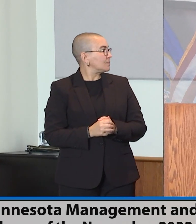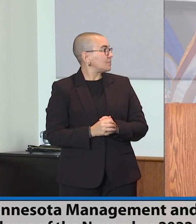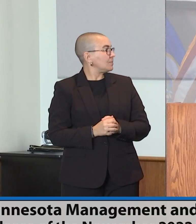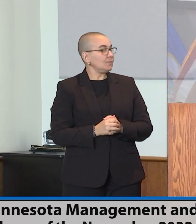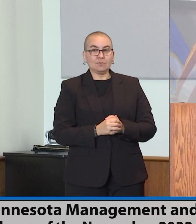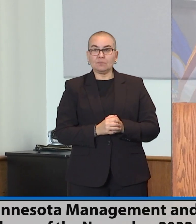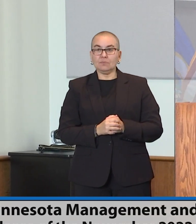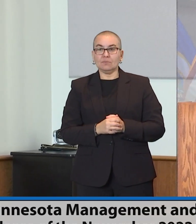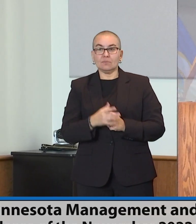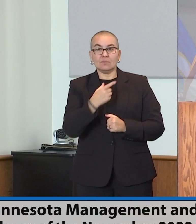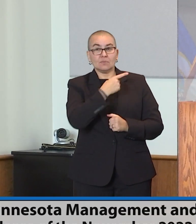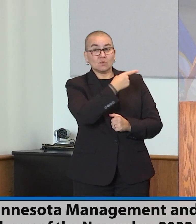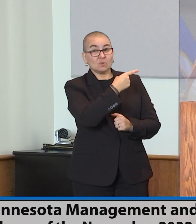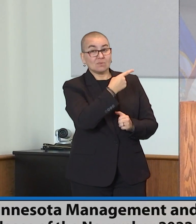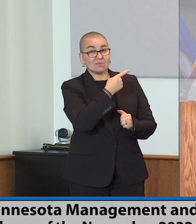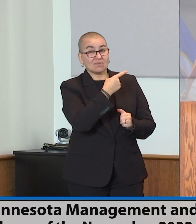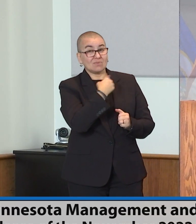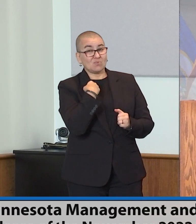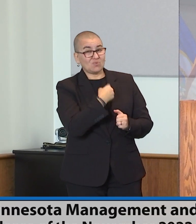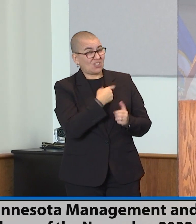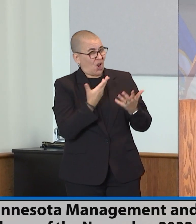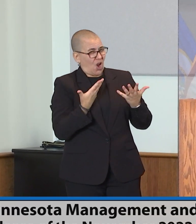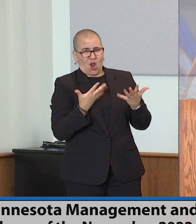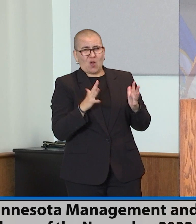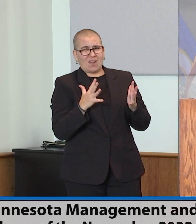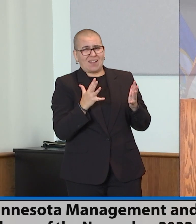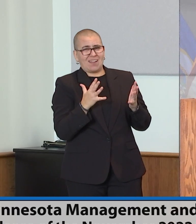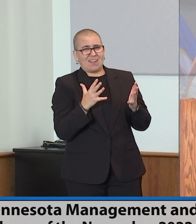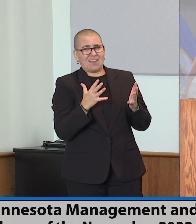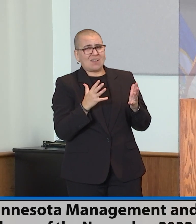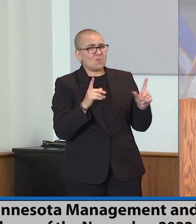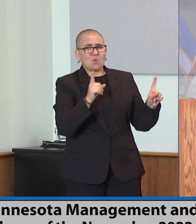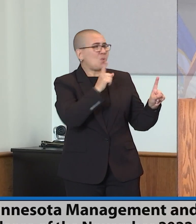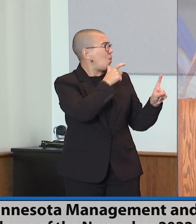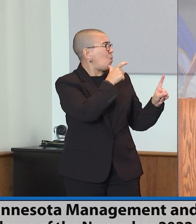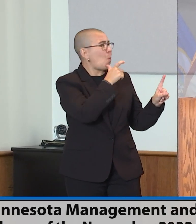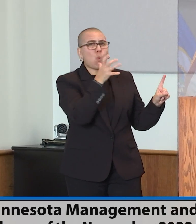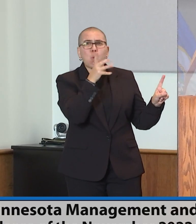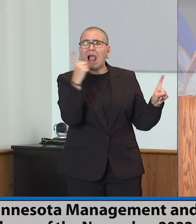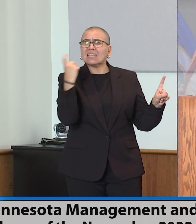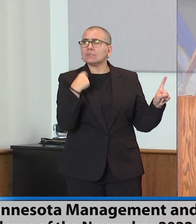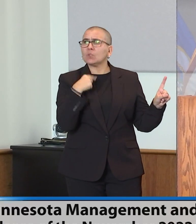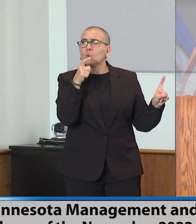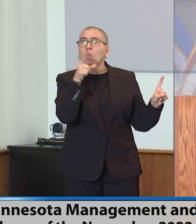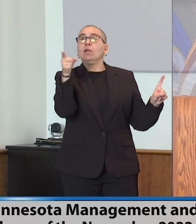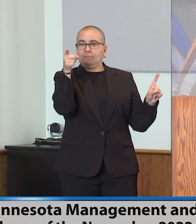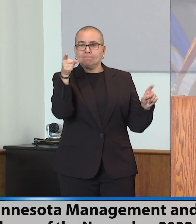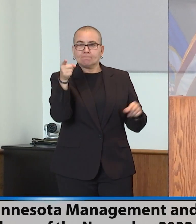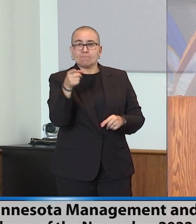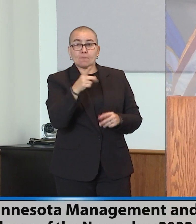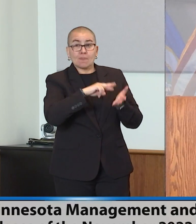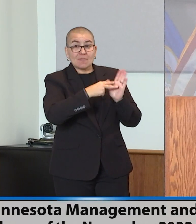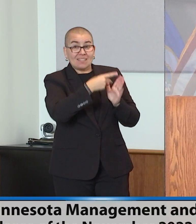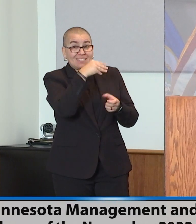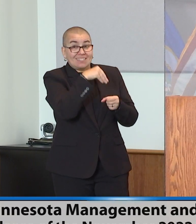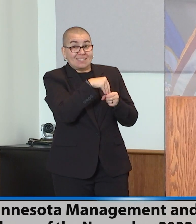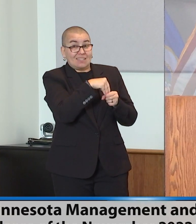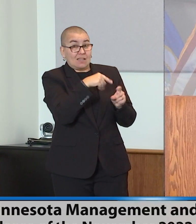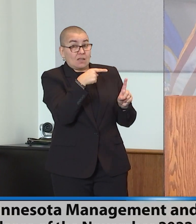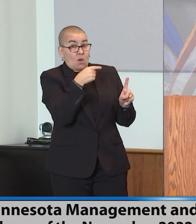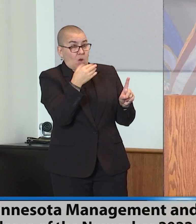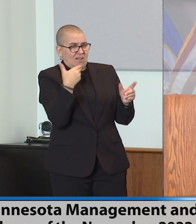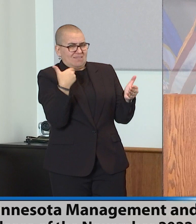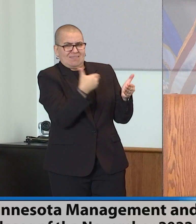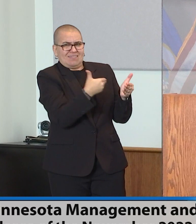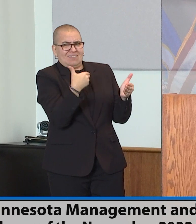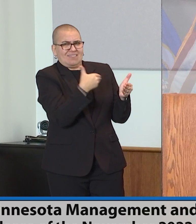or headed into, back here behind the cameras, behind the cameras, we're either in or headed into what the consultants